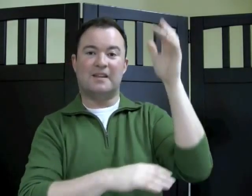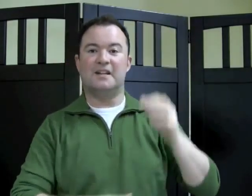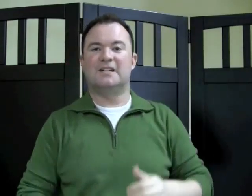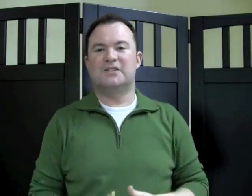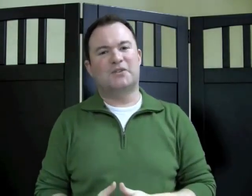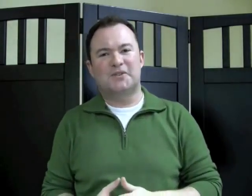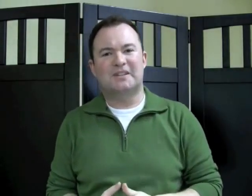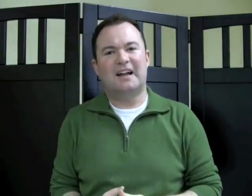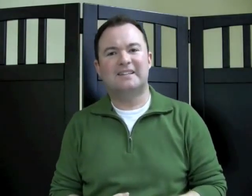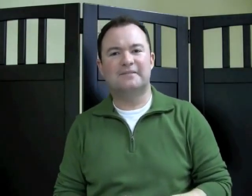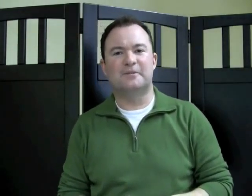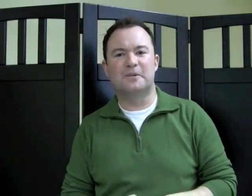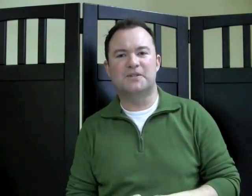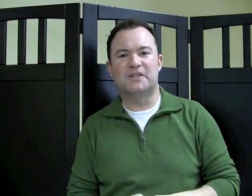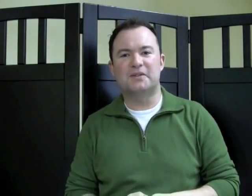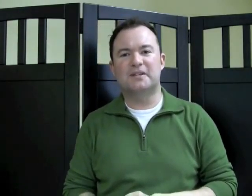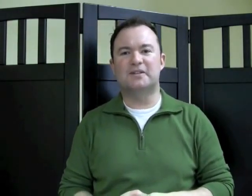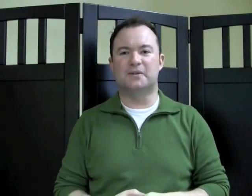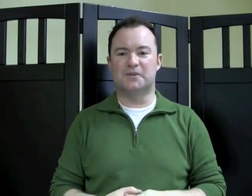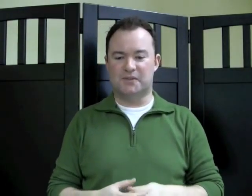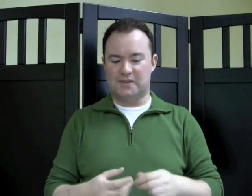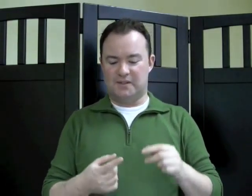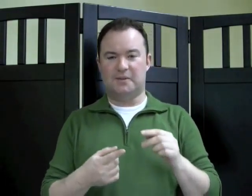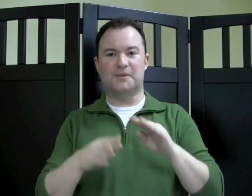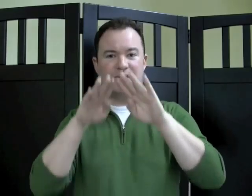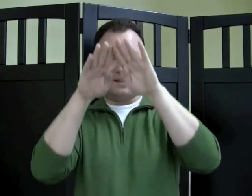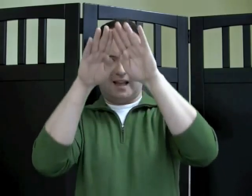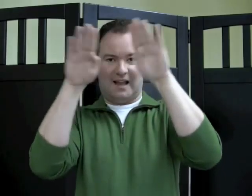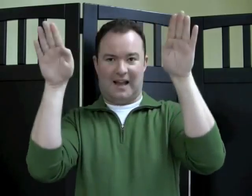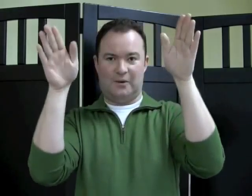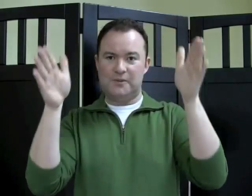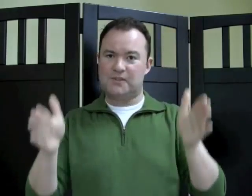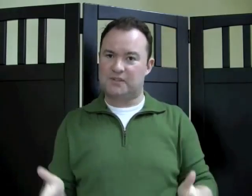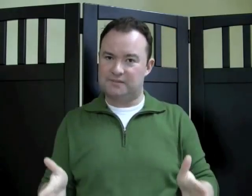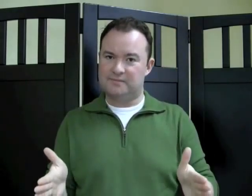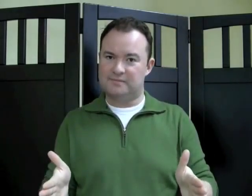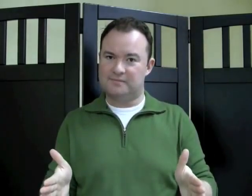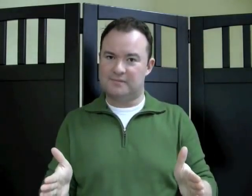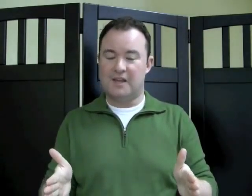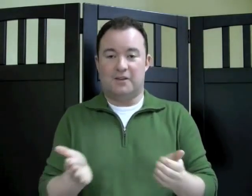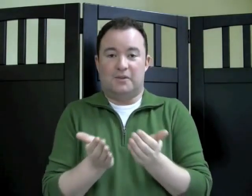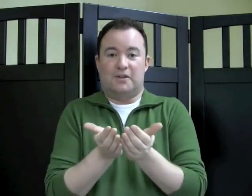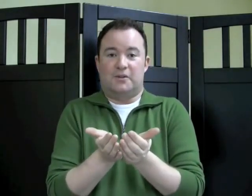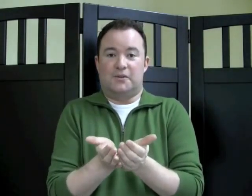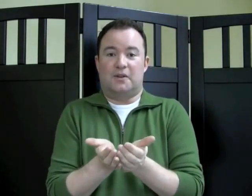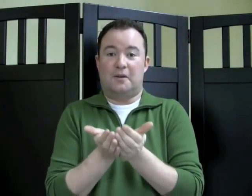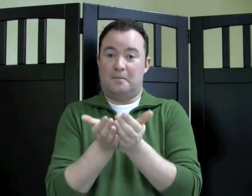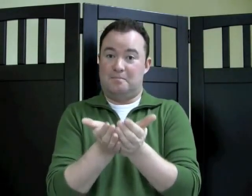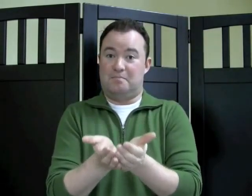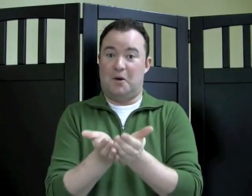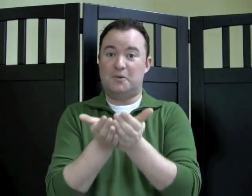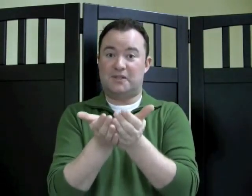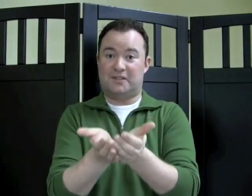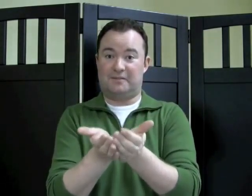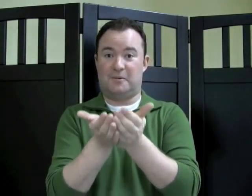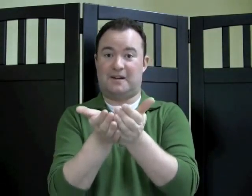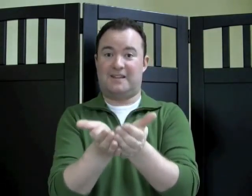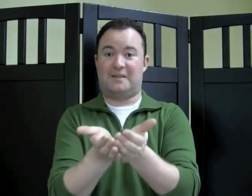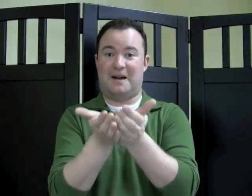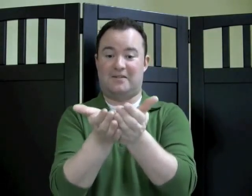So, there's a lot of different words that you could use. You could use, house. You could use, boat. If you wanna get them out